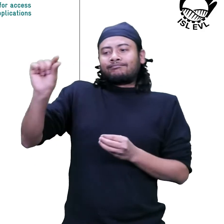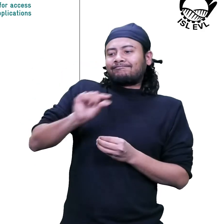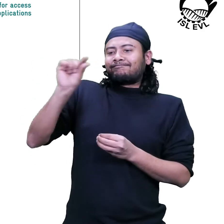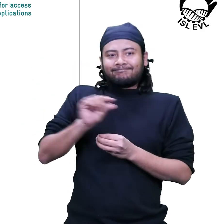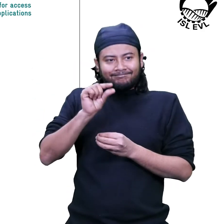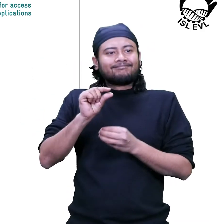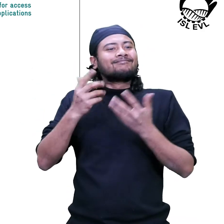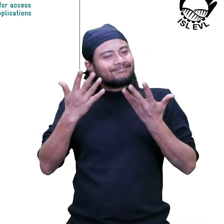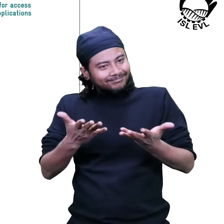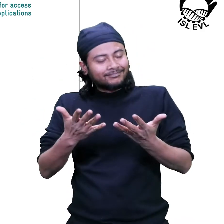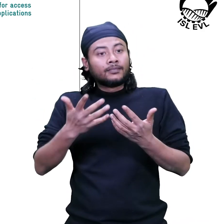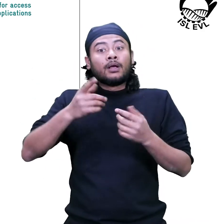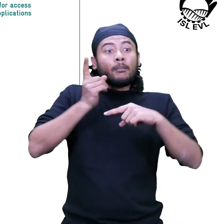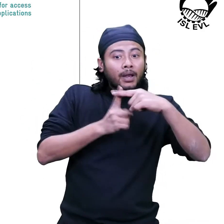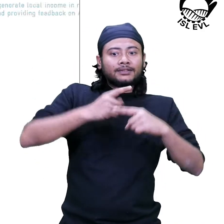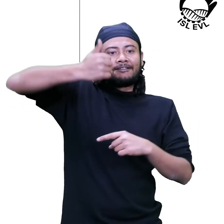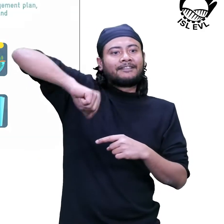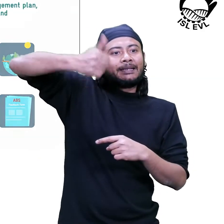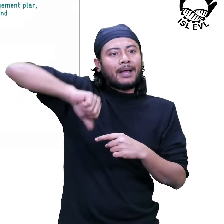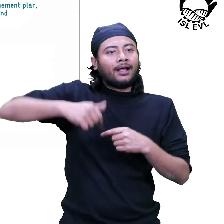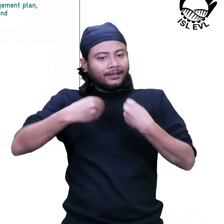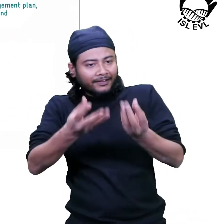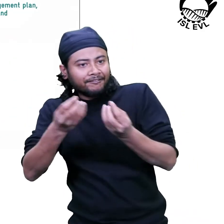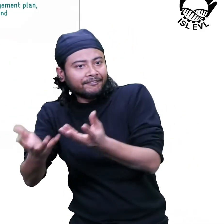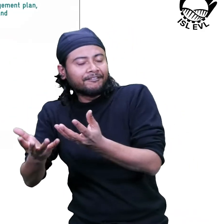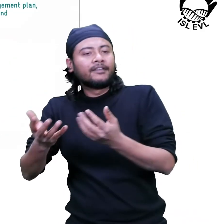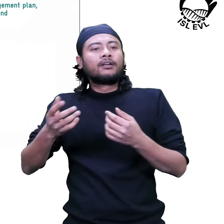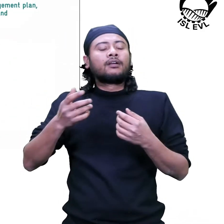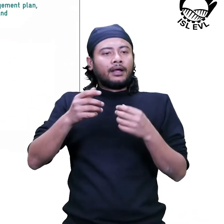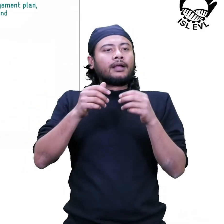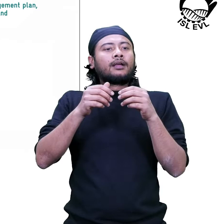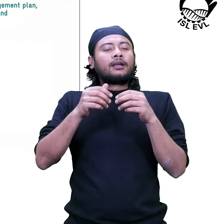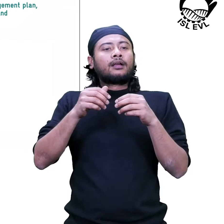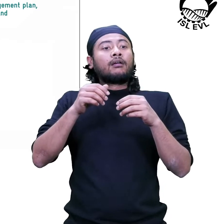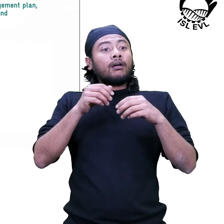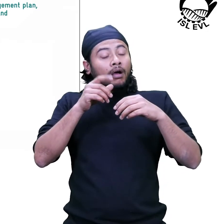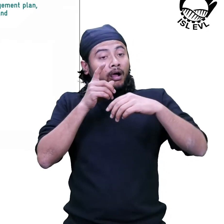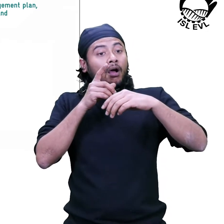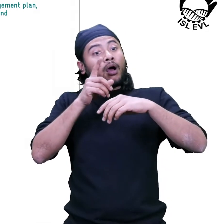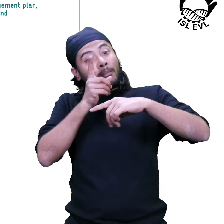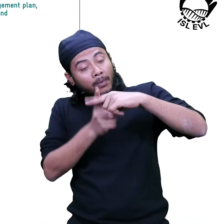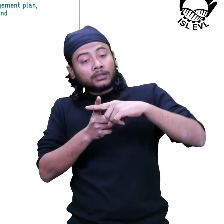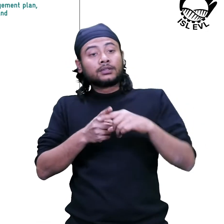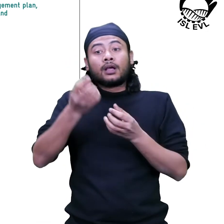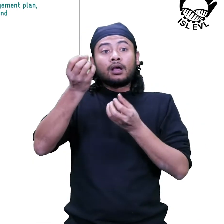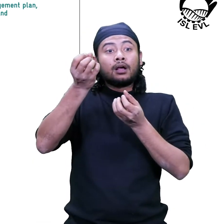resources and providing feedback on ABS applications. Collecting information for preparing the